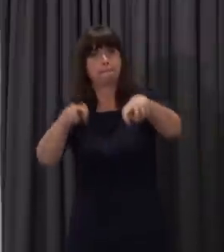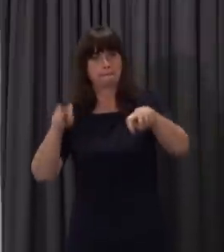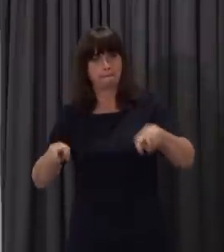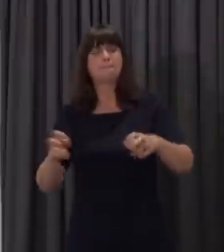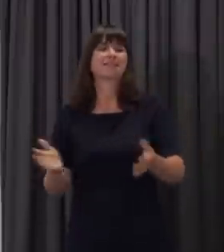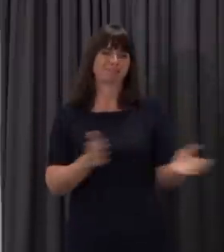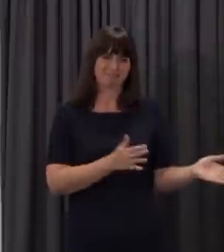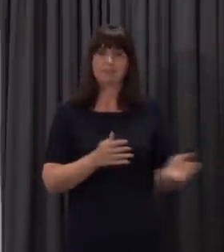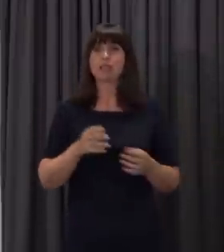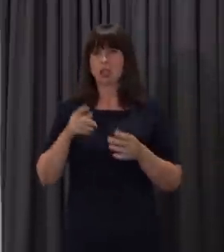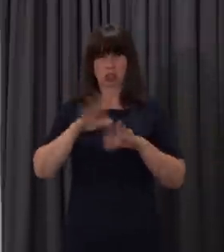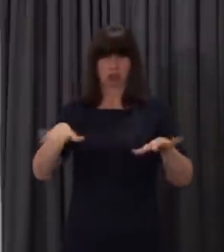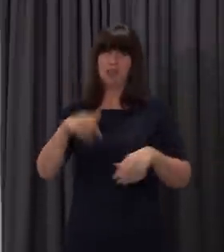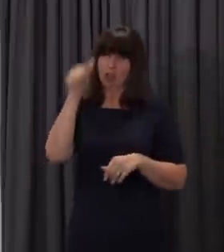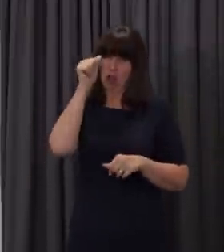two metres.